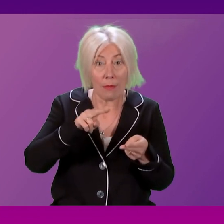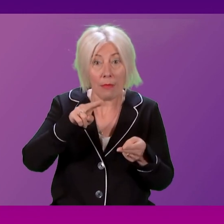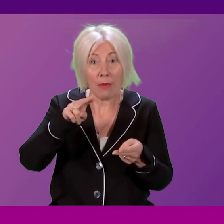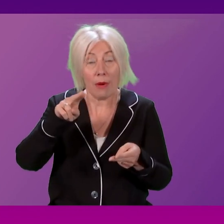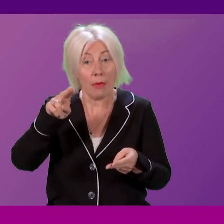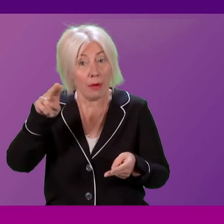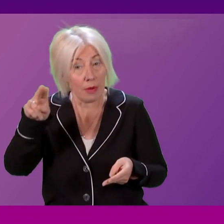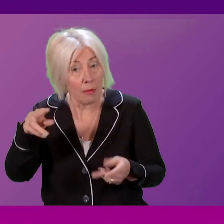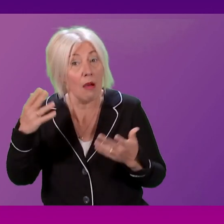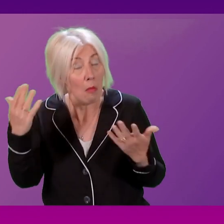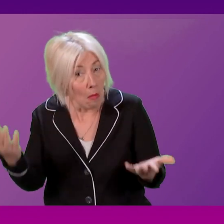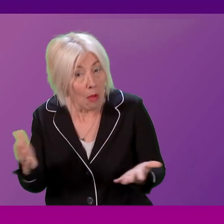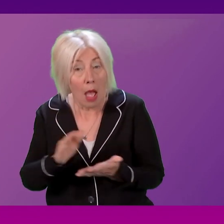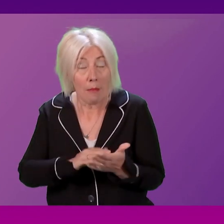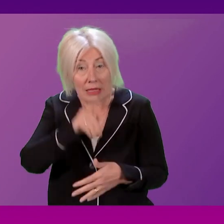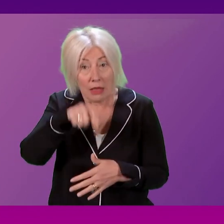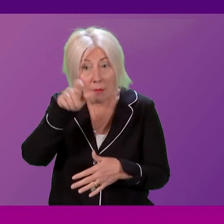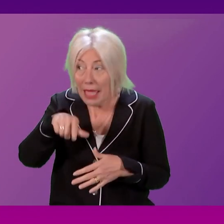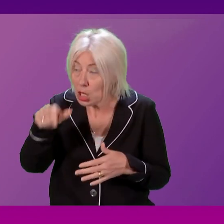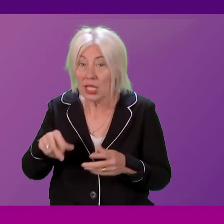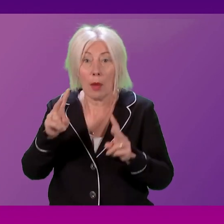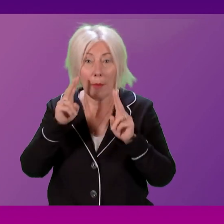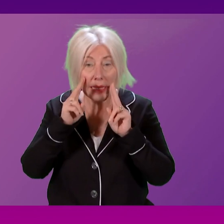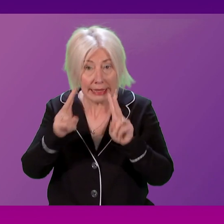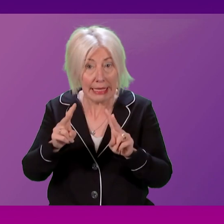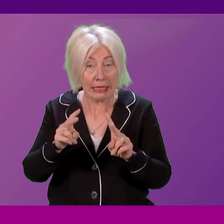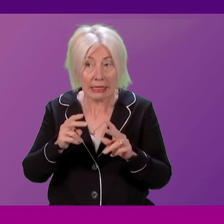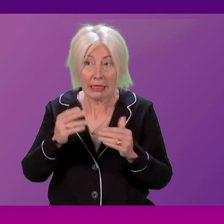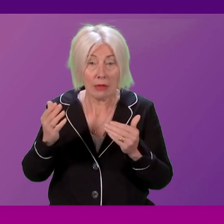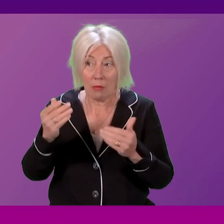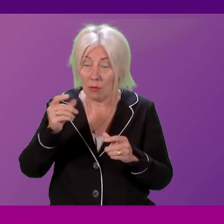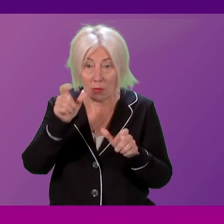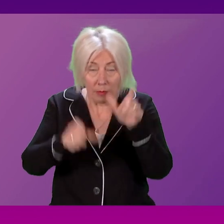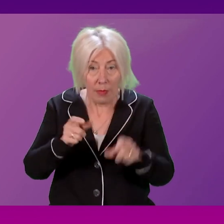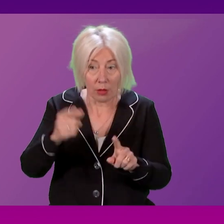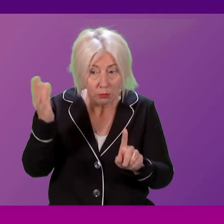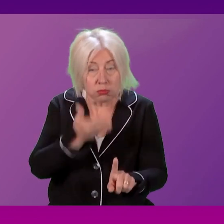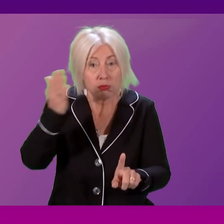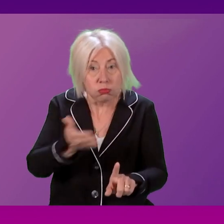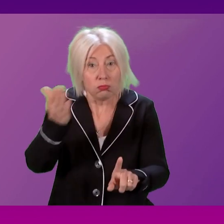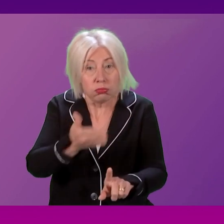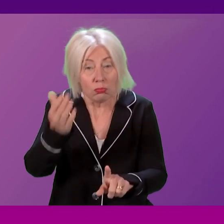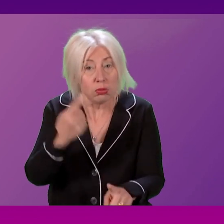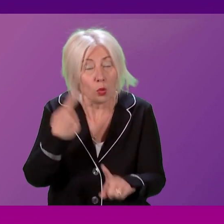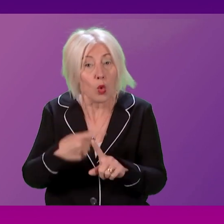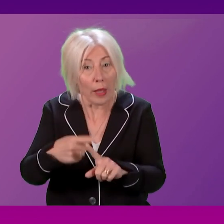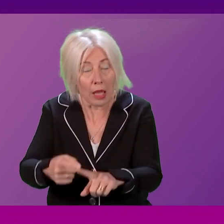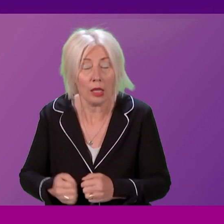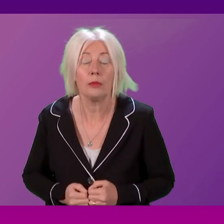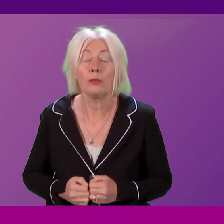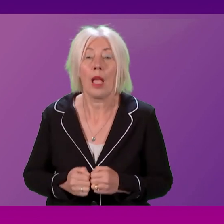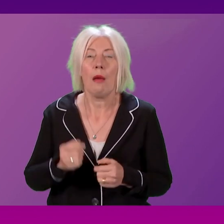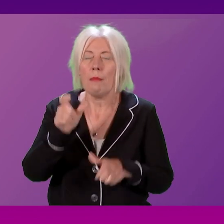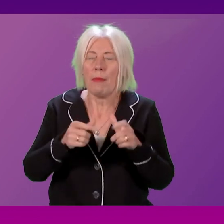,813 patients seen in Q2. So we're seeing more and more patients, inpatients in this case, and daycare